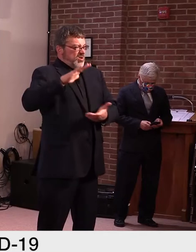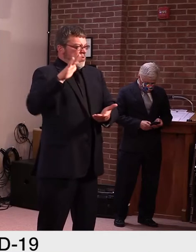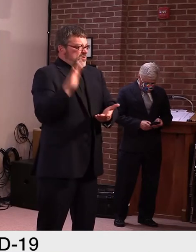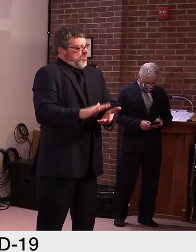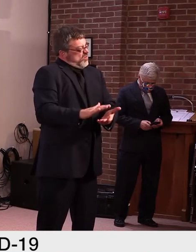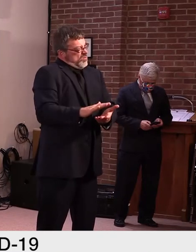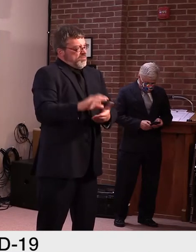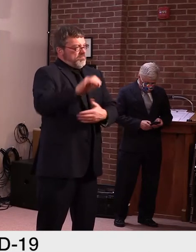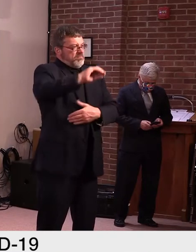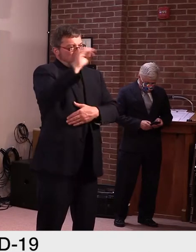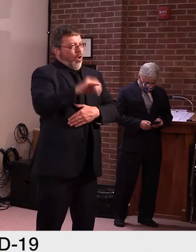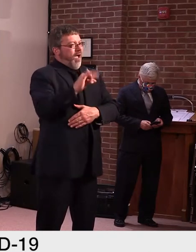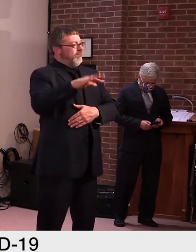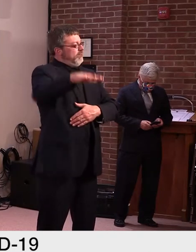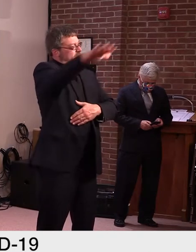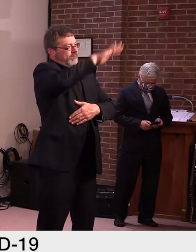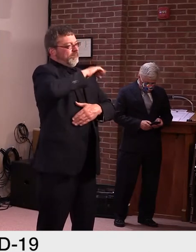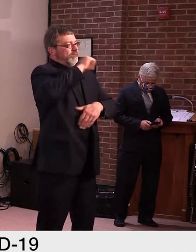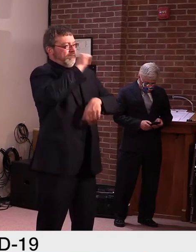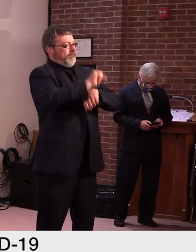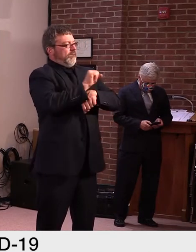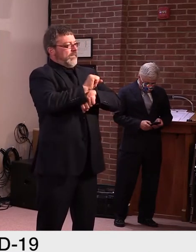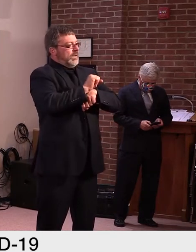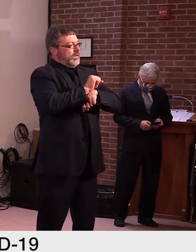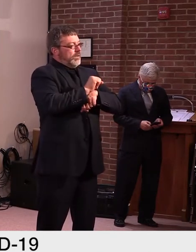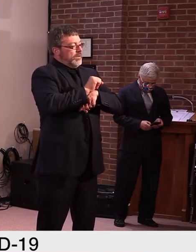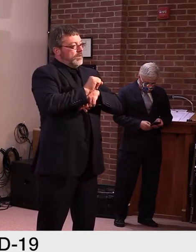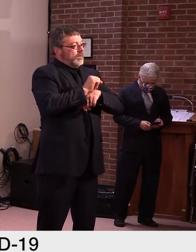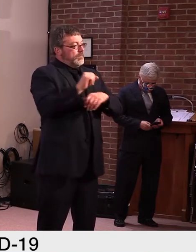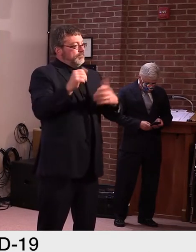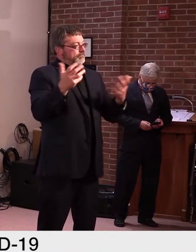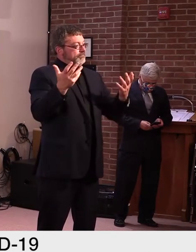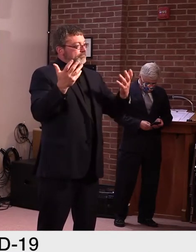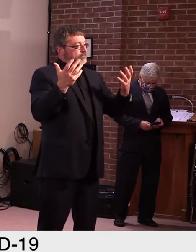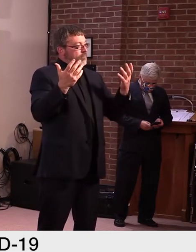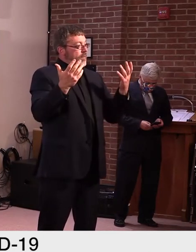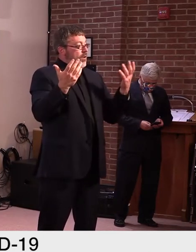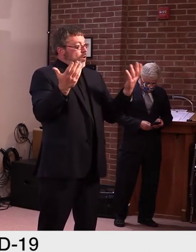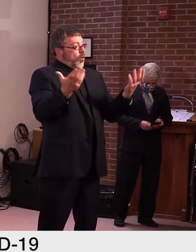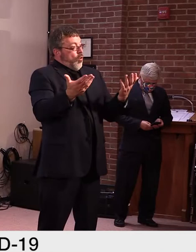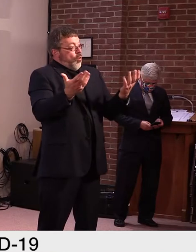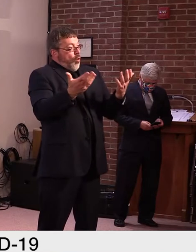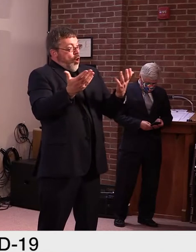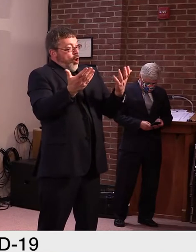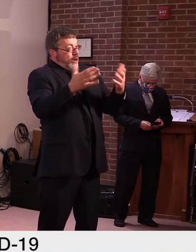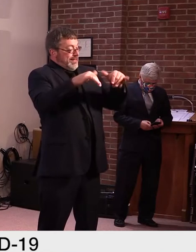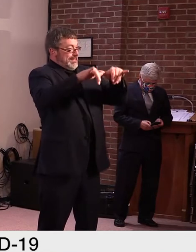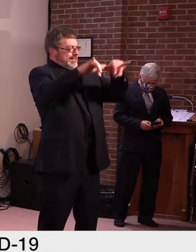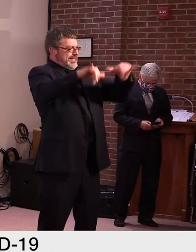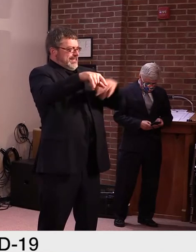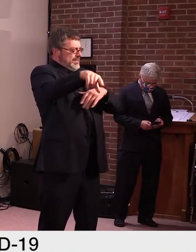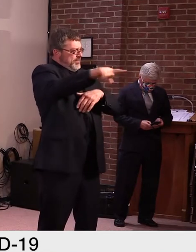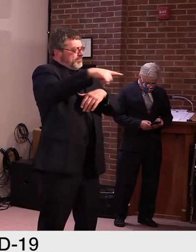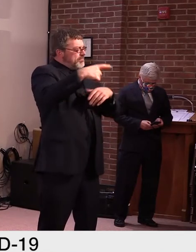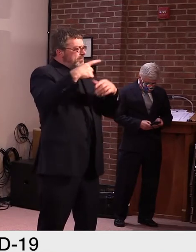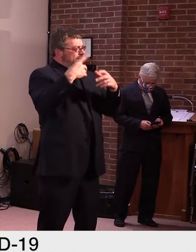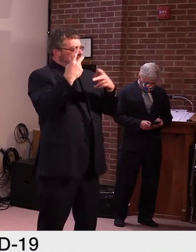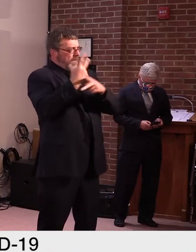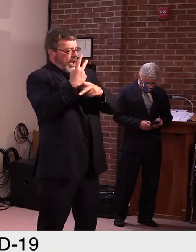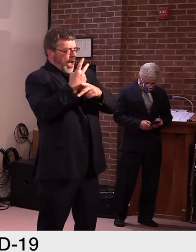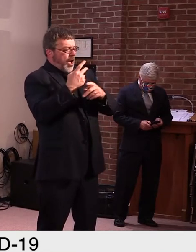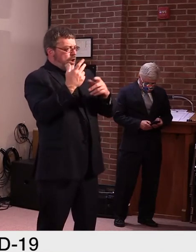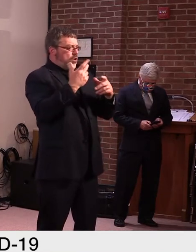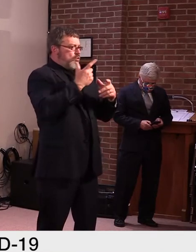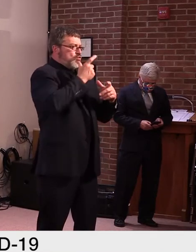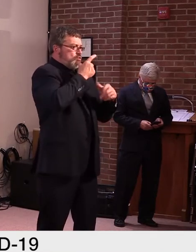that unfortunately the, the formula, uh, that has been utilized and to determine these factors, uh, doesn't rely on the reality of the